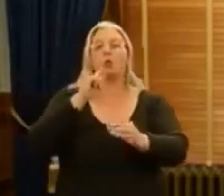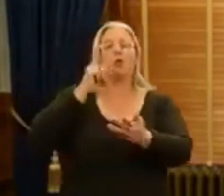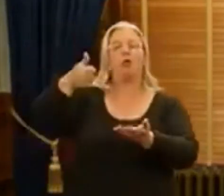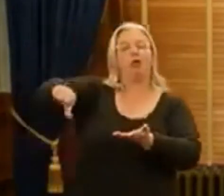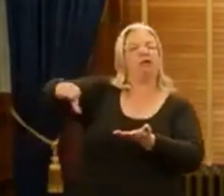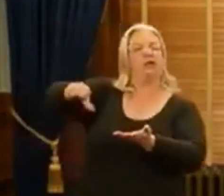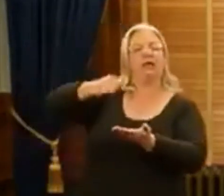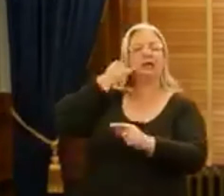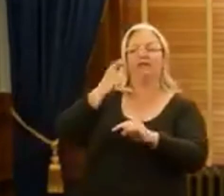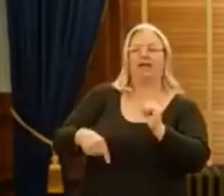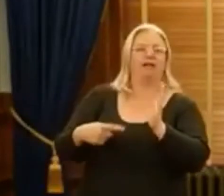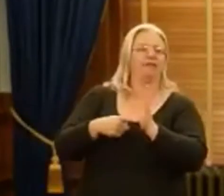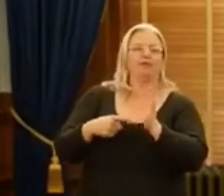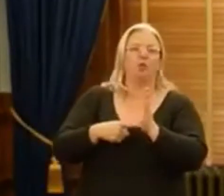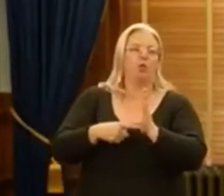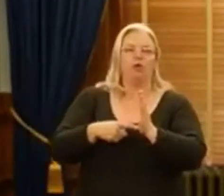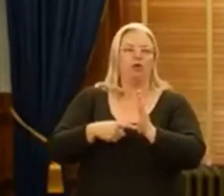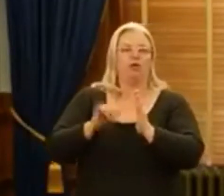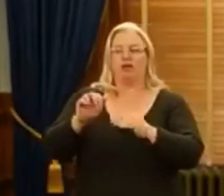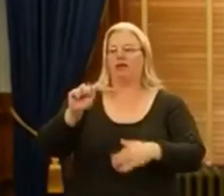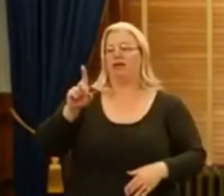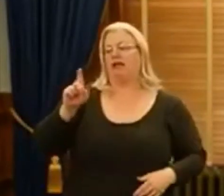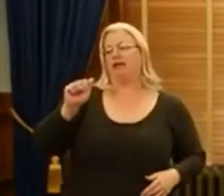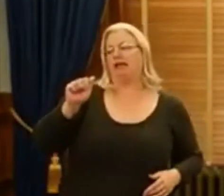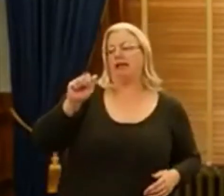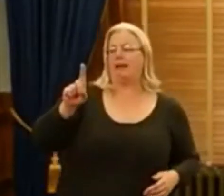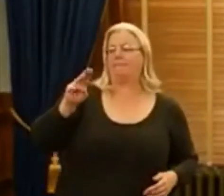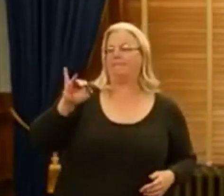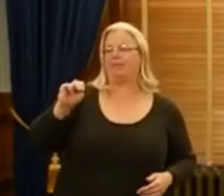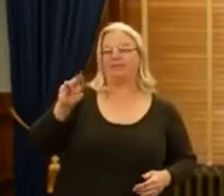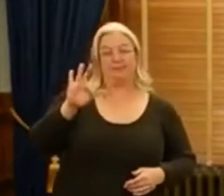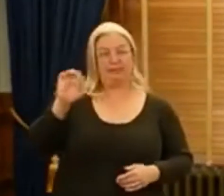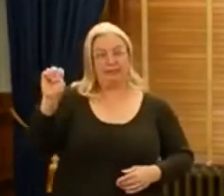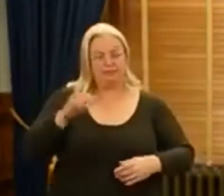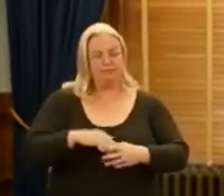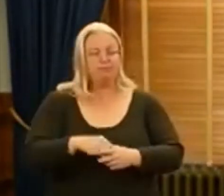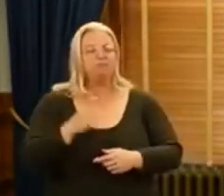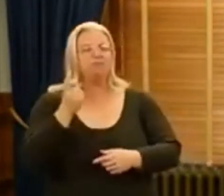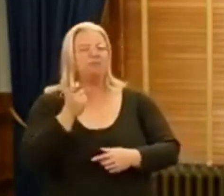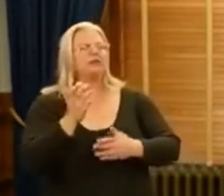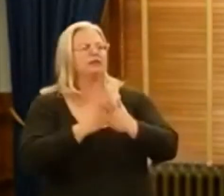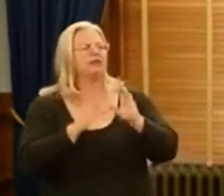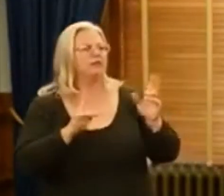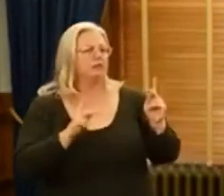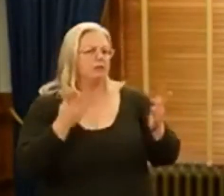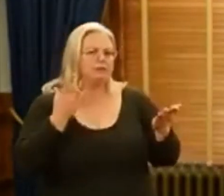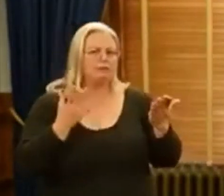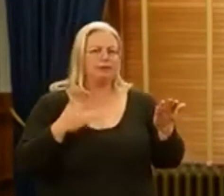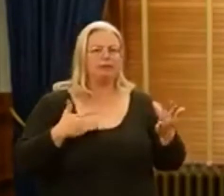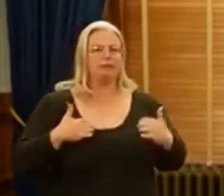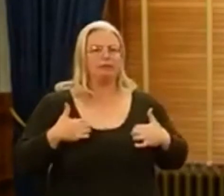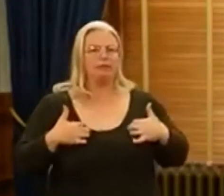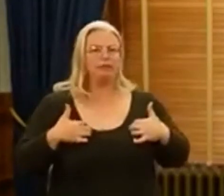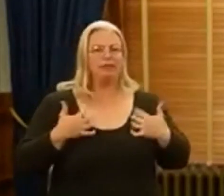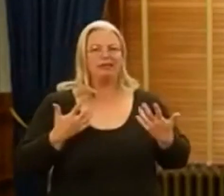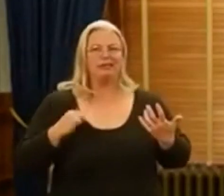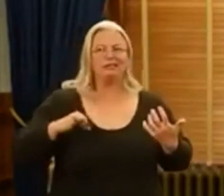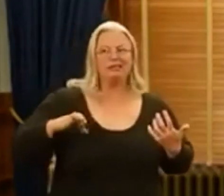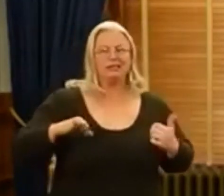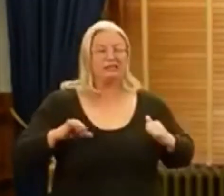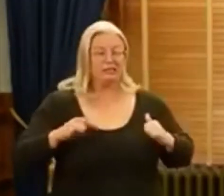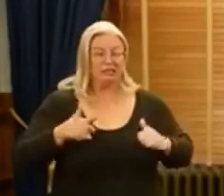away if they cannot afford the administrative fee. I understand some Kansans may have hesitations about getting